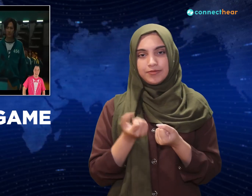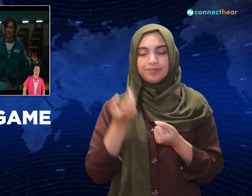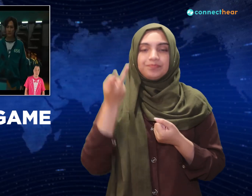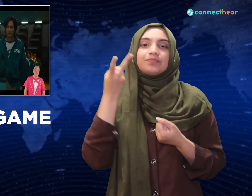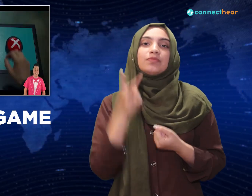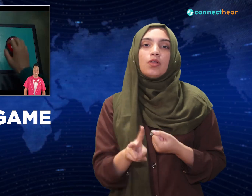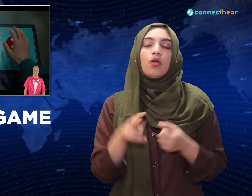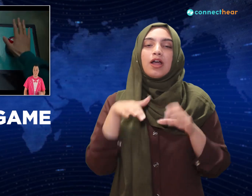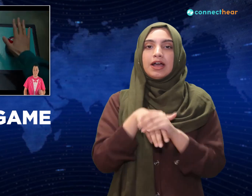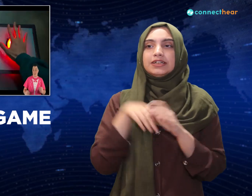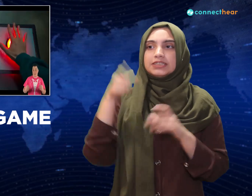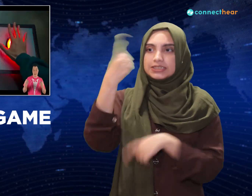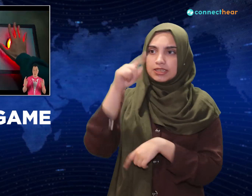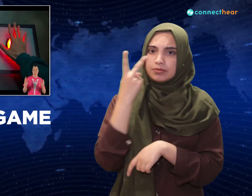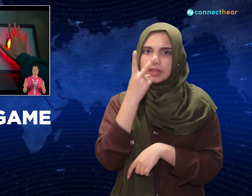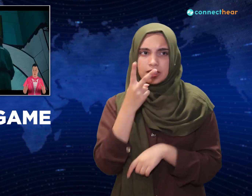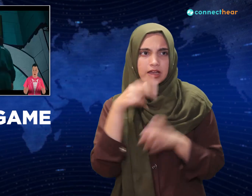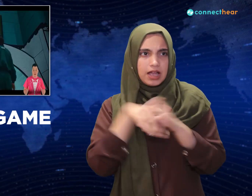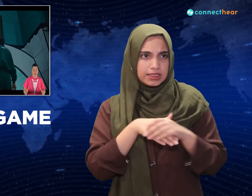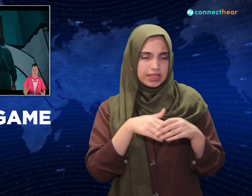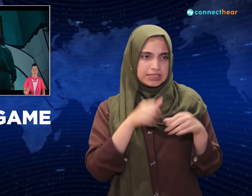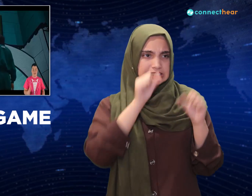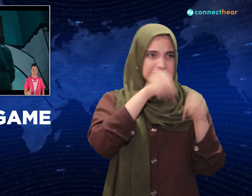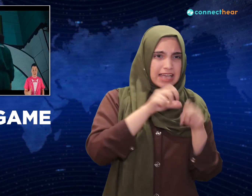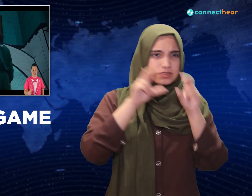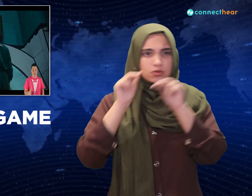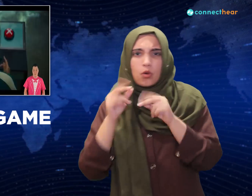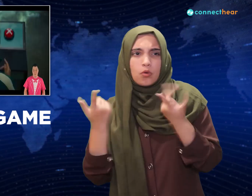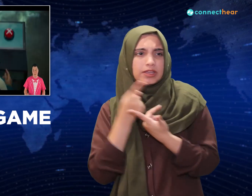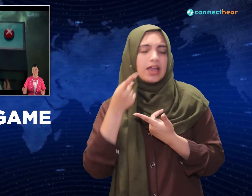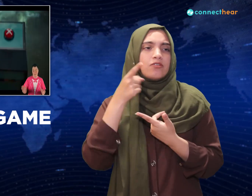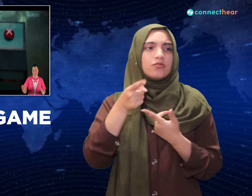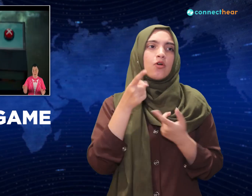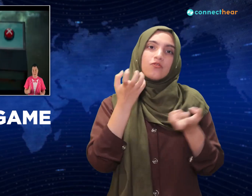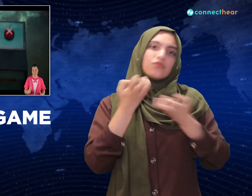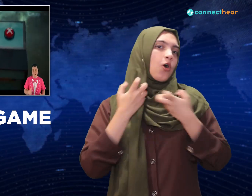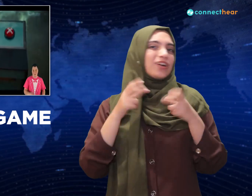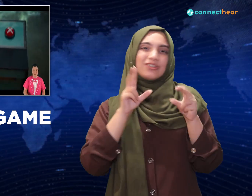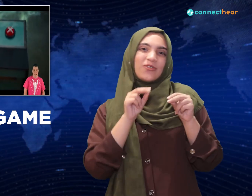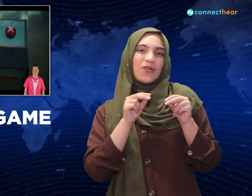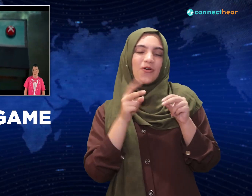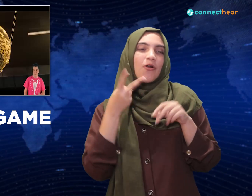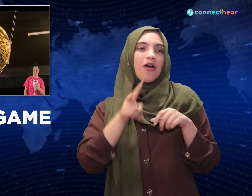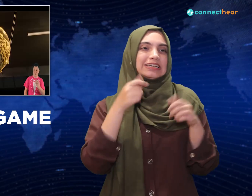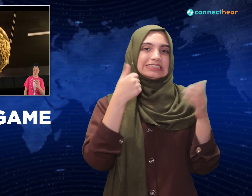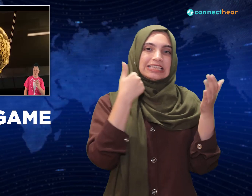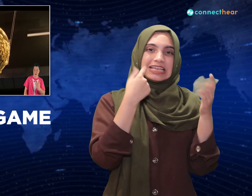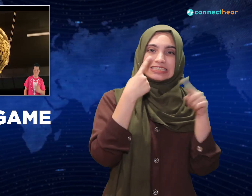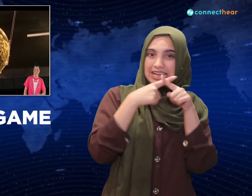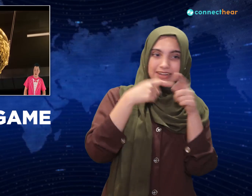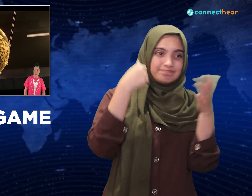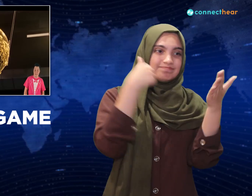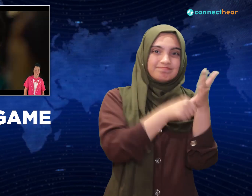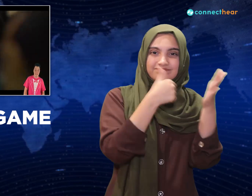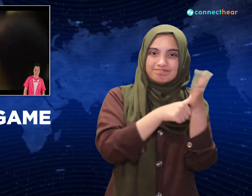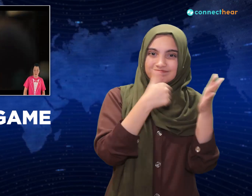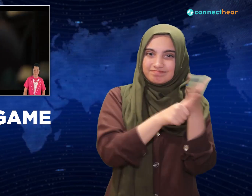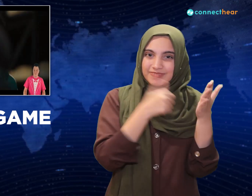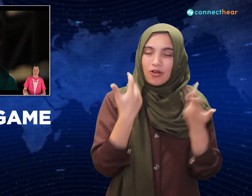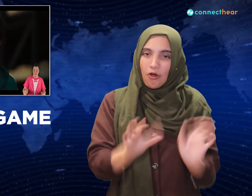games, Kyeon's like hell no, I don't want to die. But a lot of the other players looking at that money, they vote